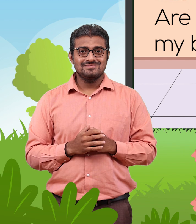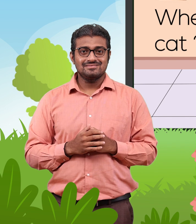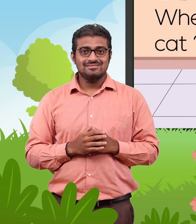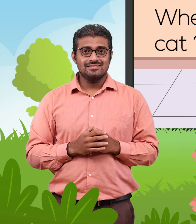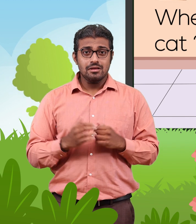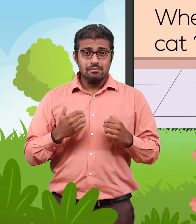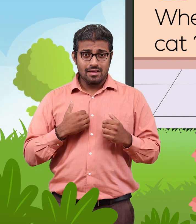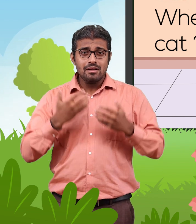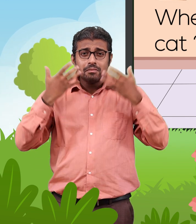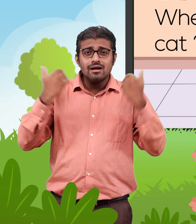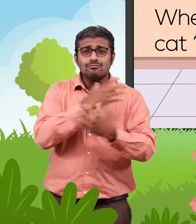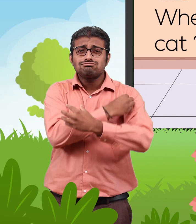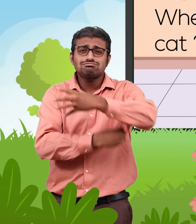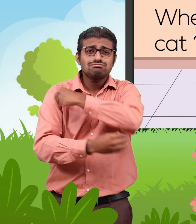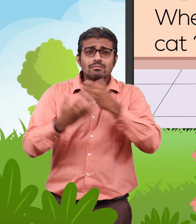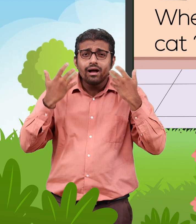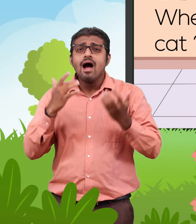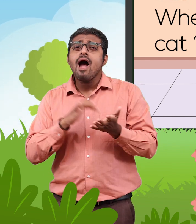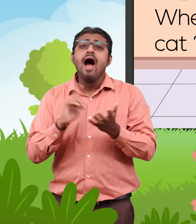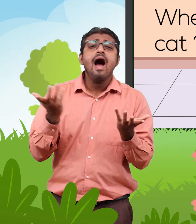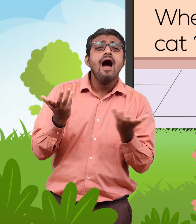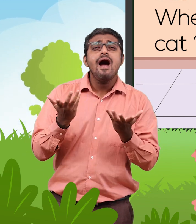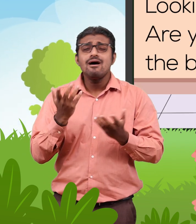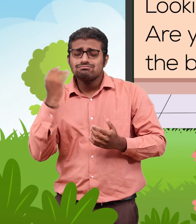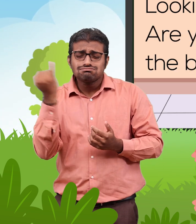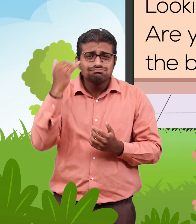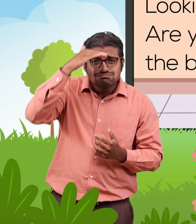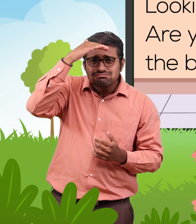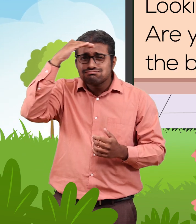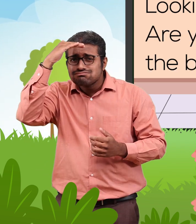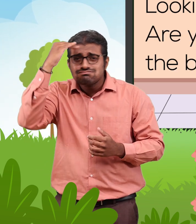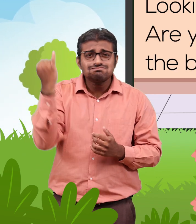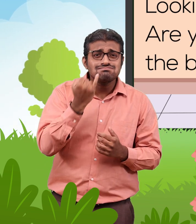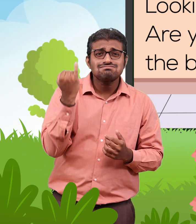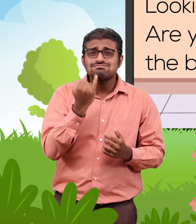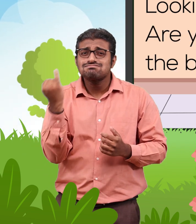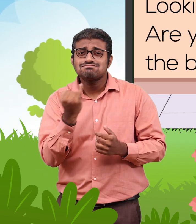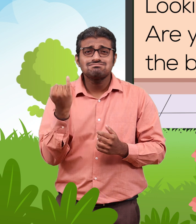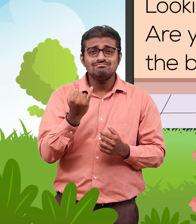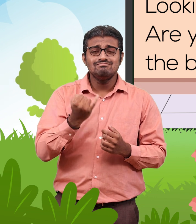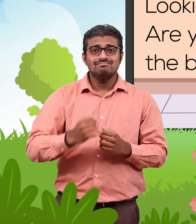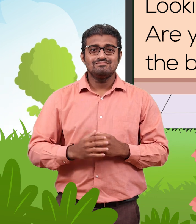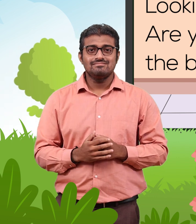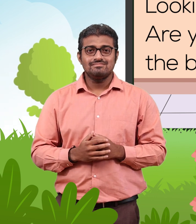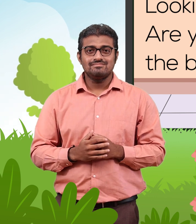Where are you, my furry cat? Looking, looking, looking, looking for my furry cat.